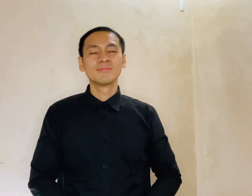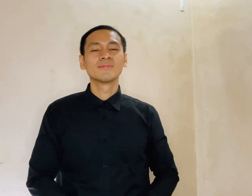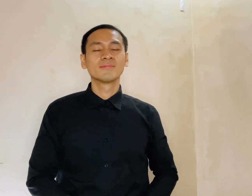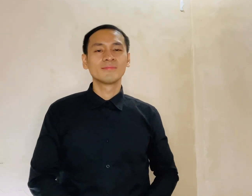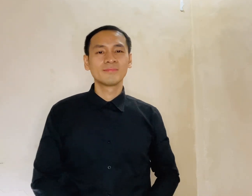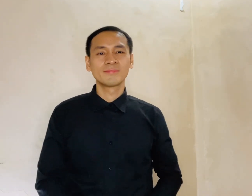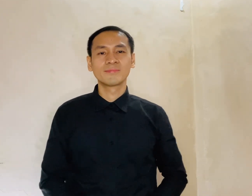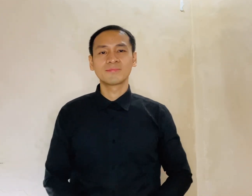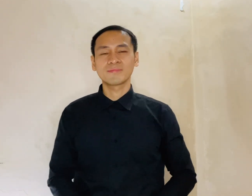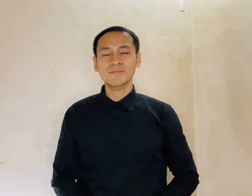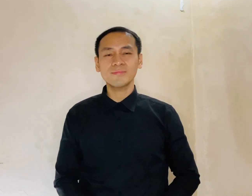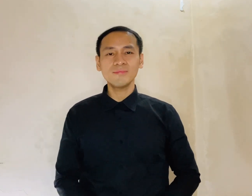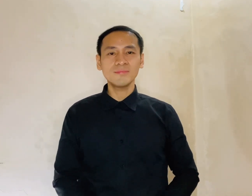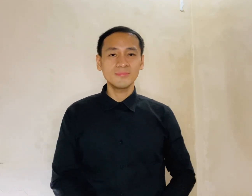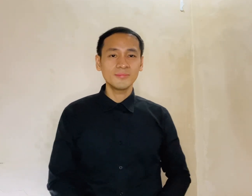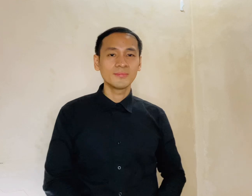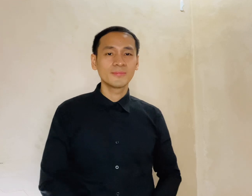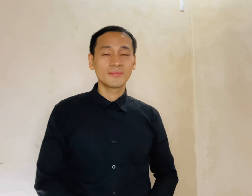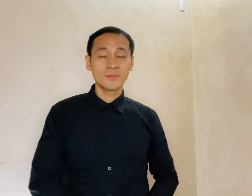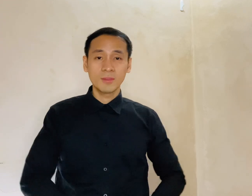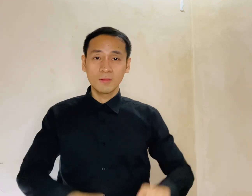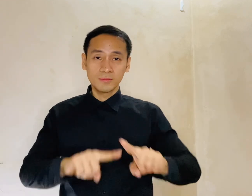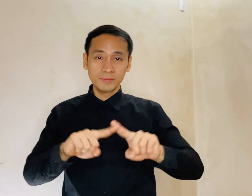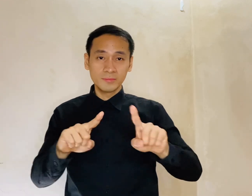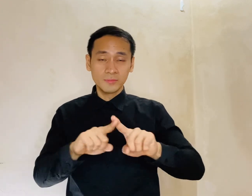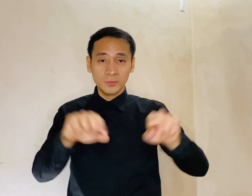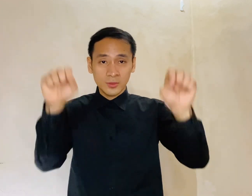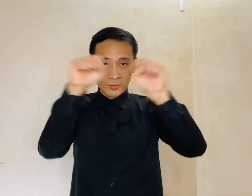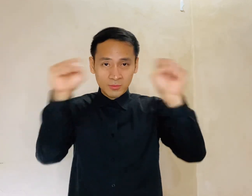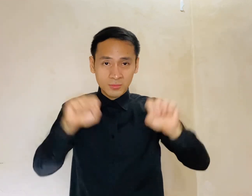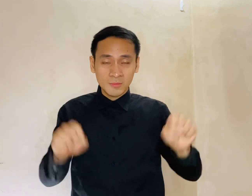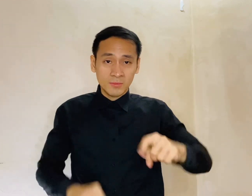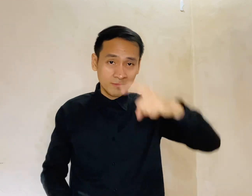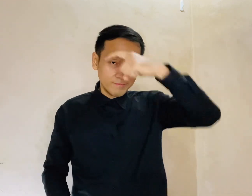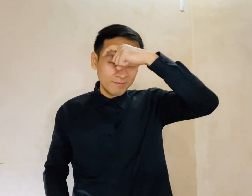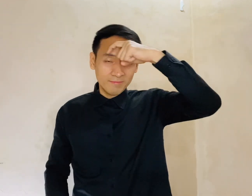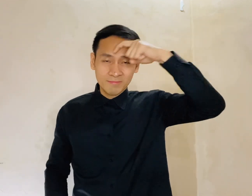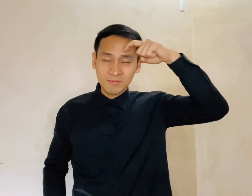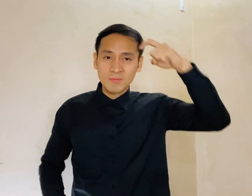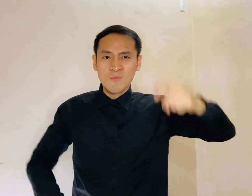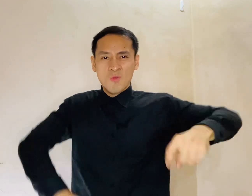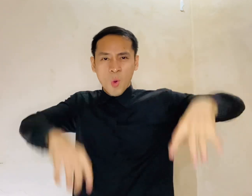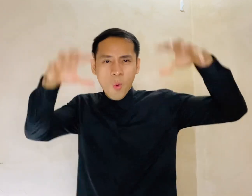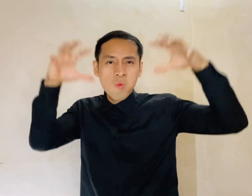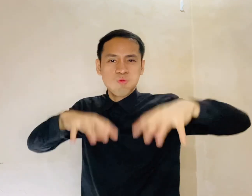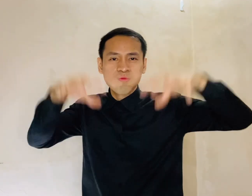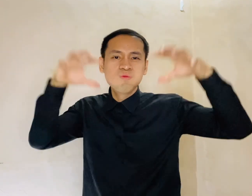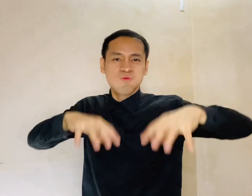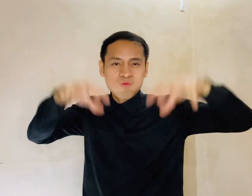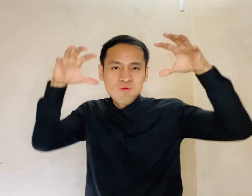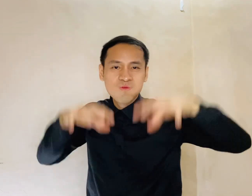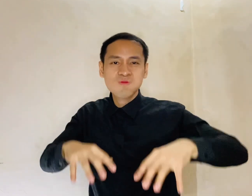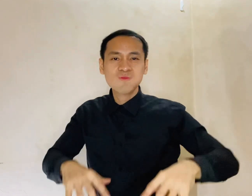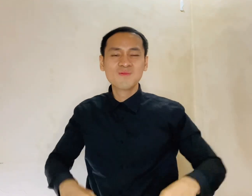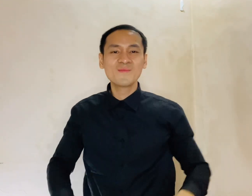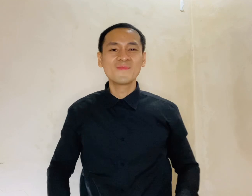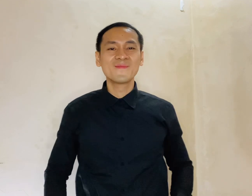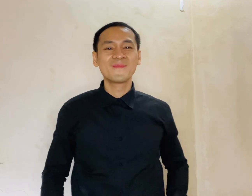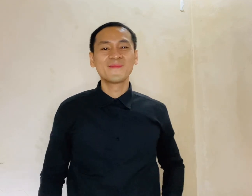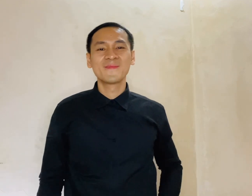baby, don't you know about Winter, spring, summer or fall Hey,